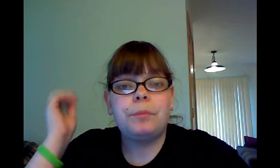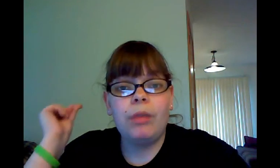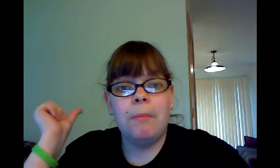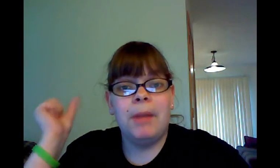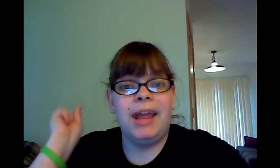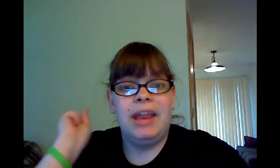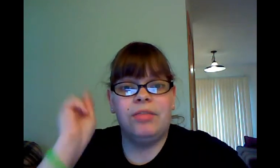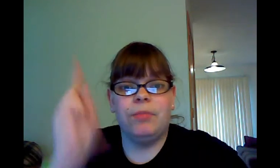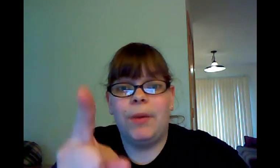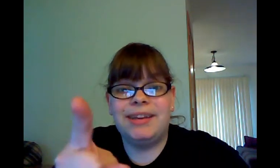But I can throw it.